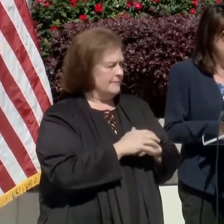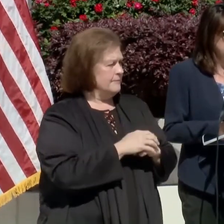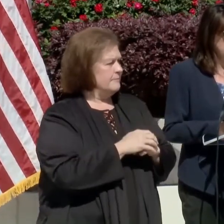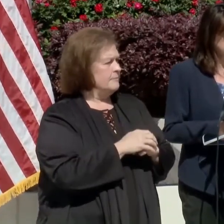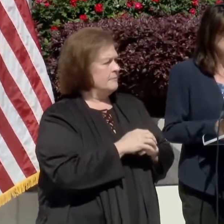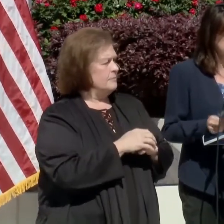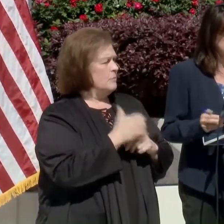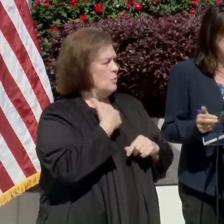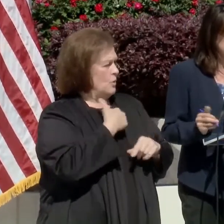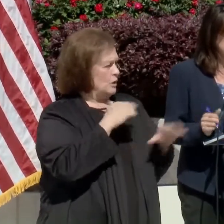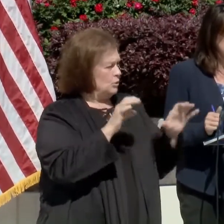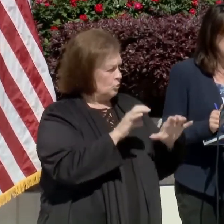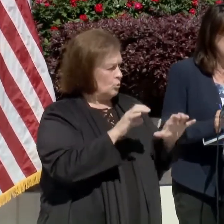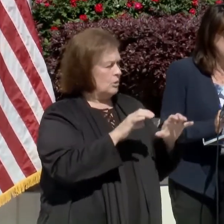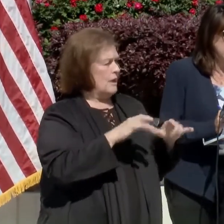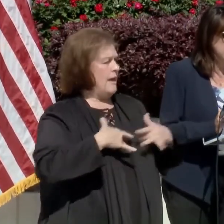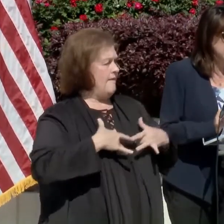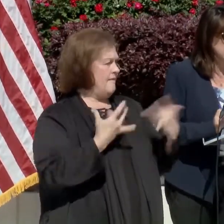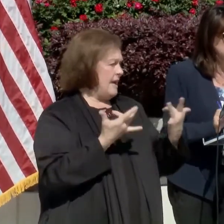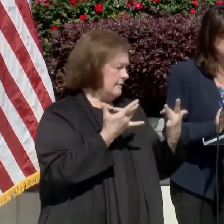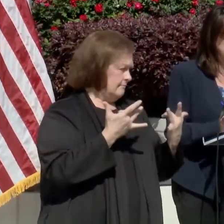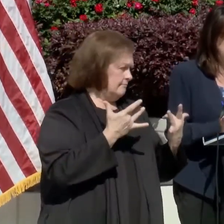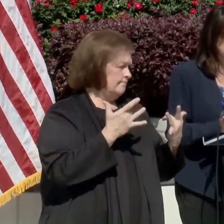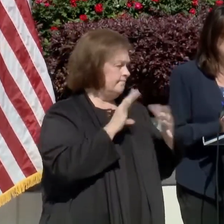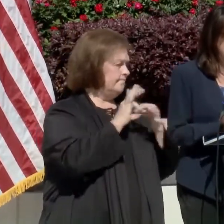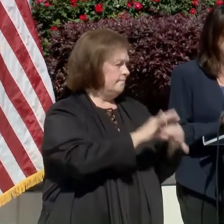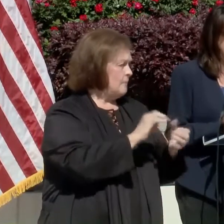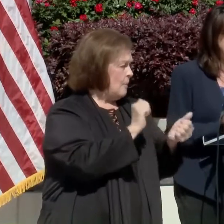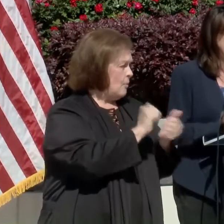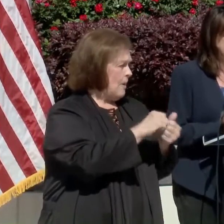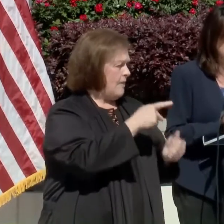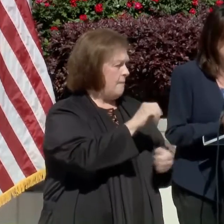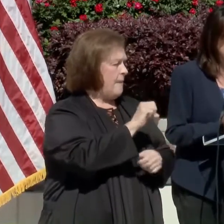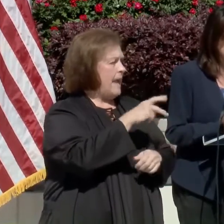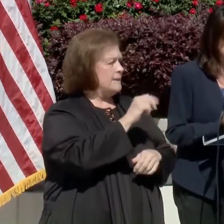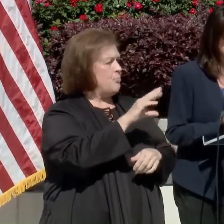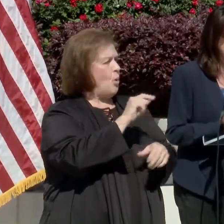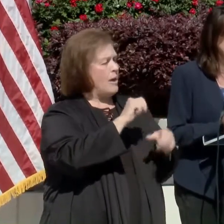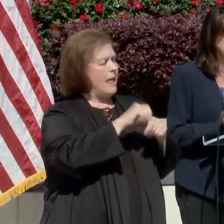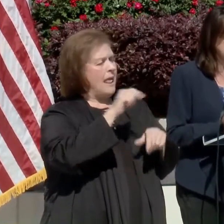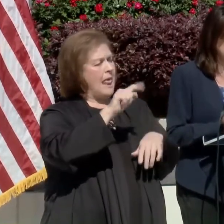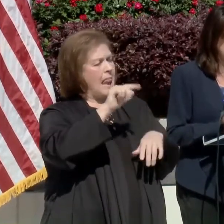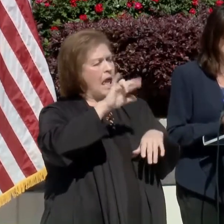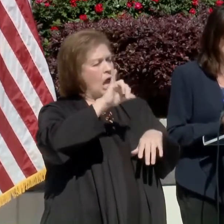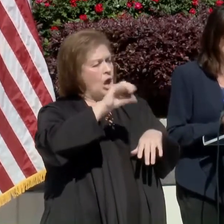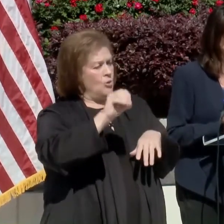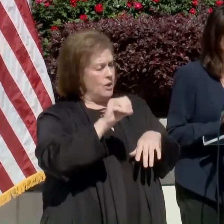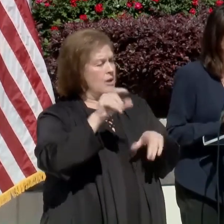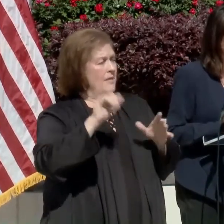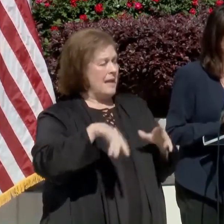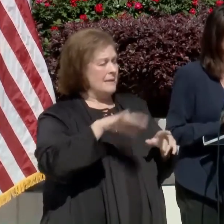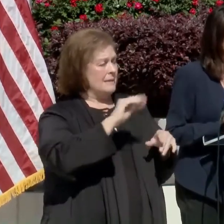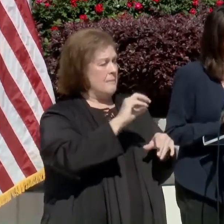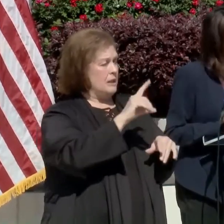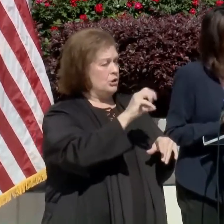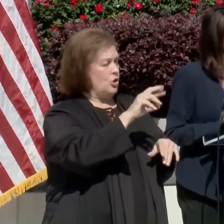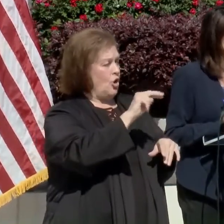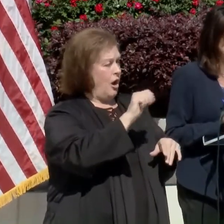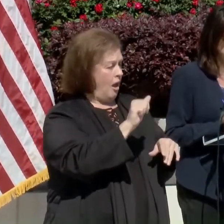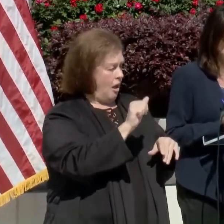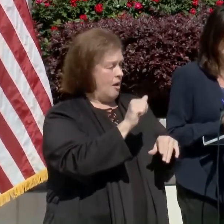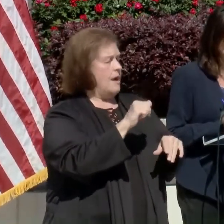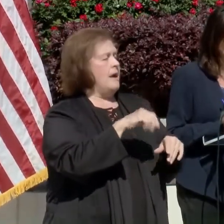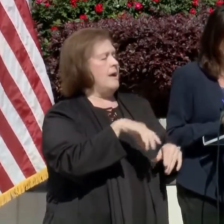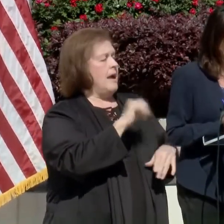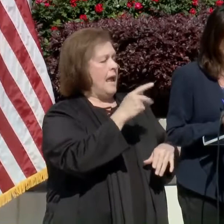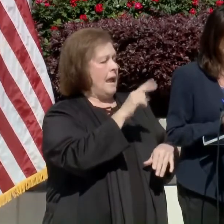We are doing an event in conjunction with Passport Health at our Elario Center. That's a Moderna vaccine April 8th from 9